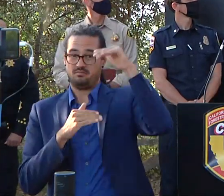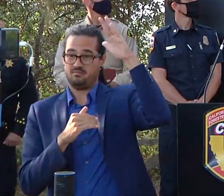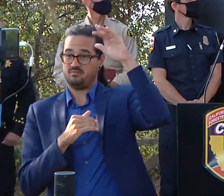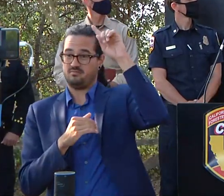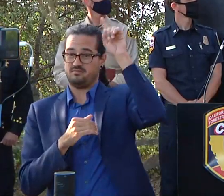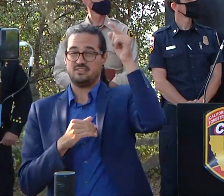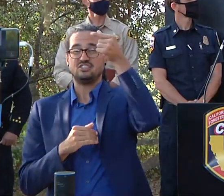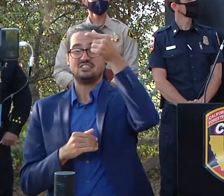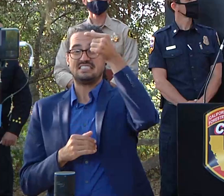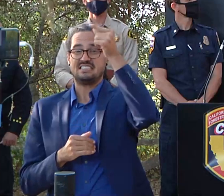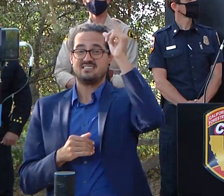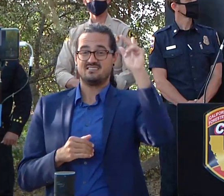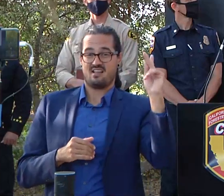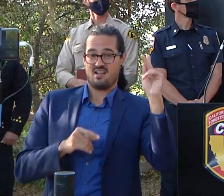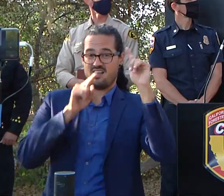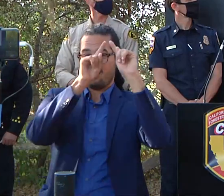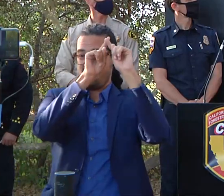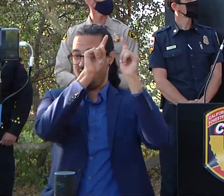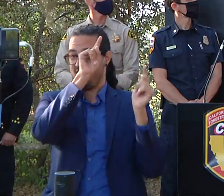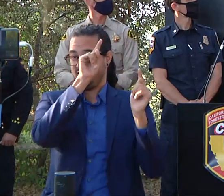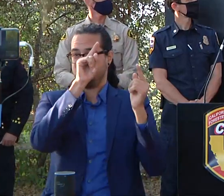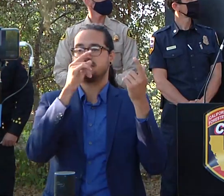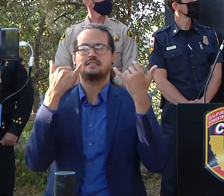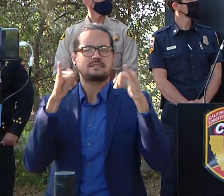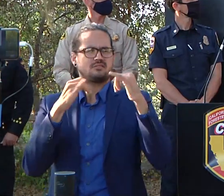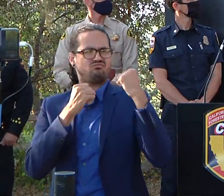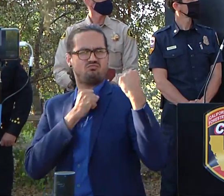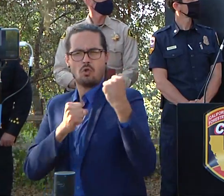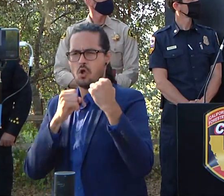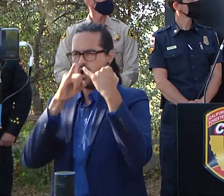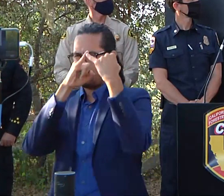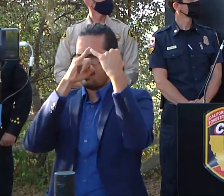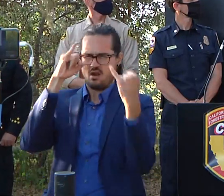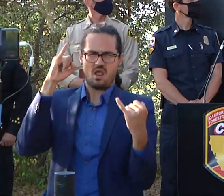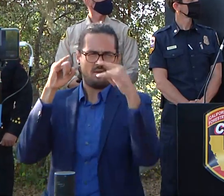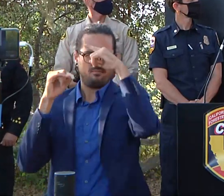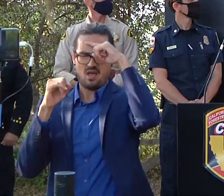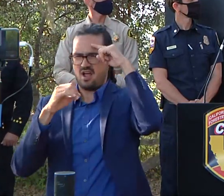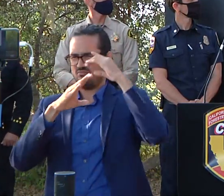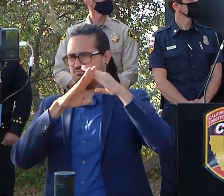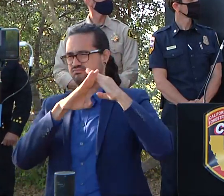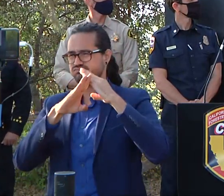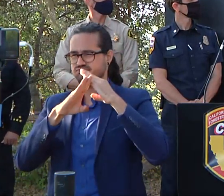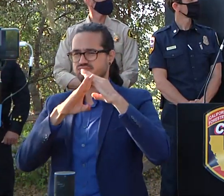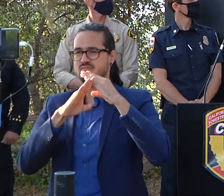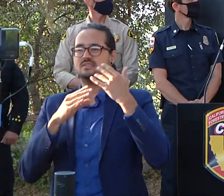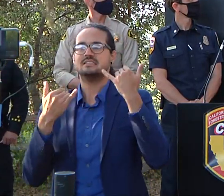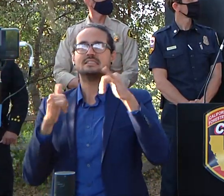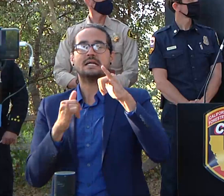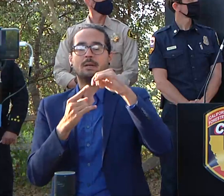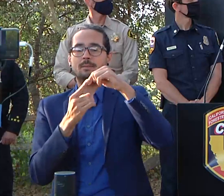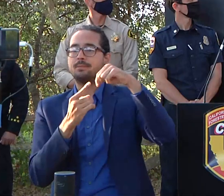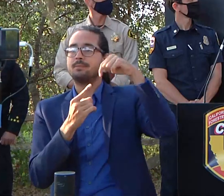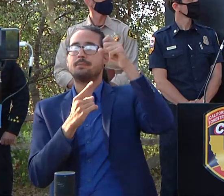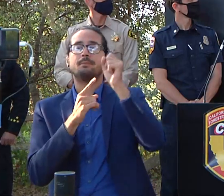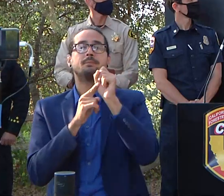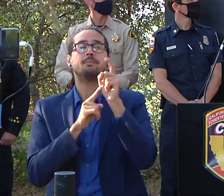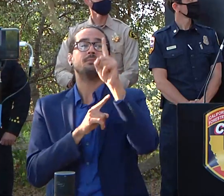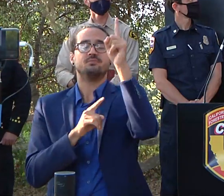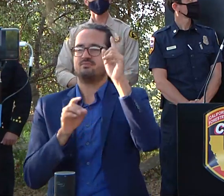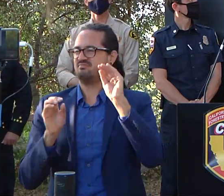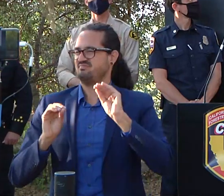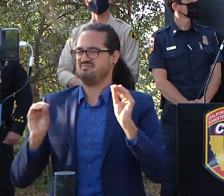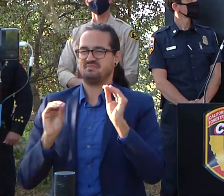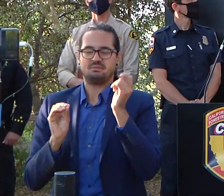area is still looking really good that's holding very well very few smokes in that at all and we do have an active patrol effort in that area